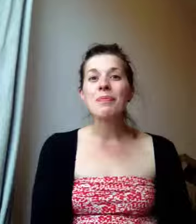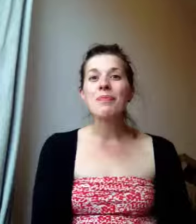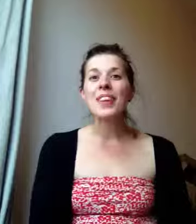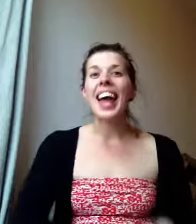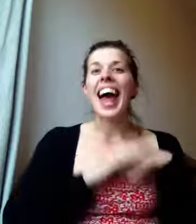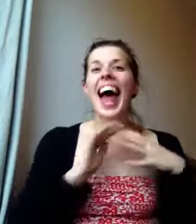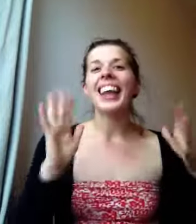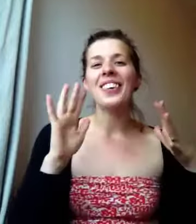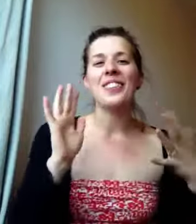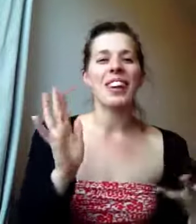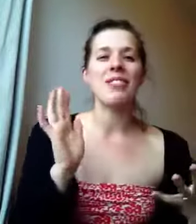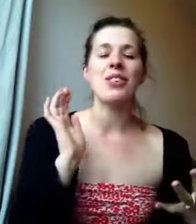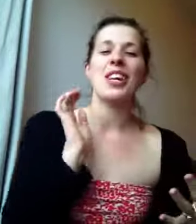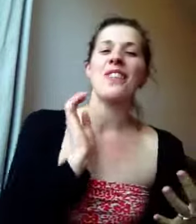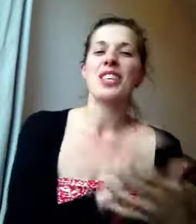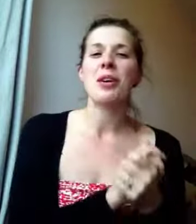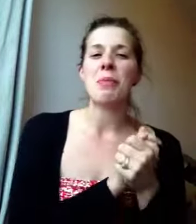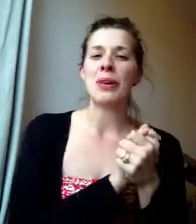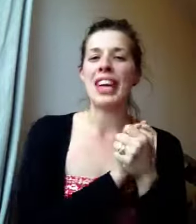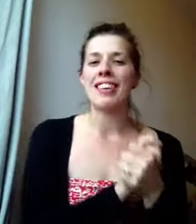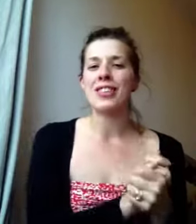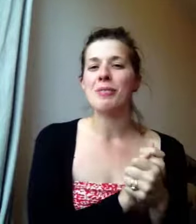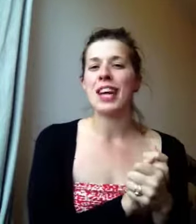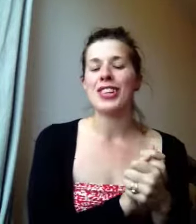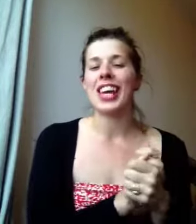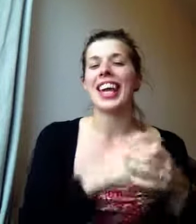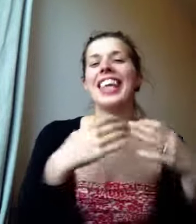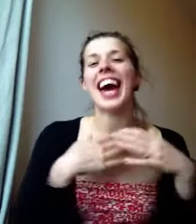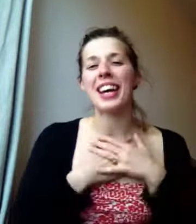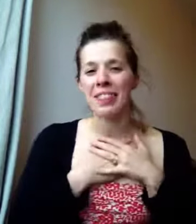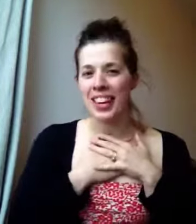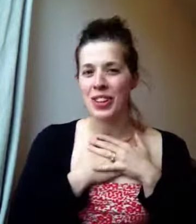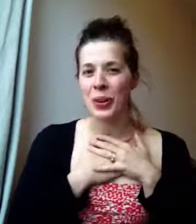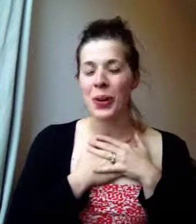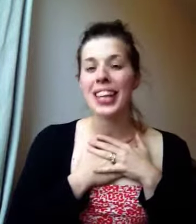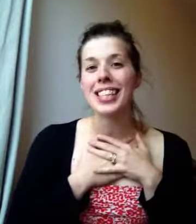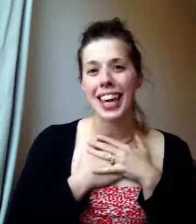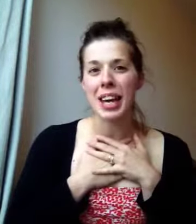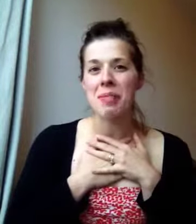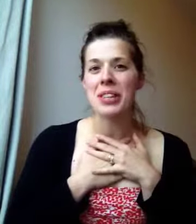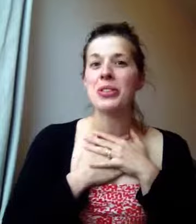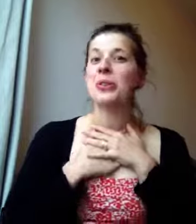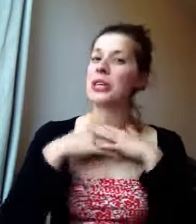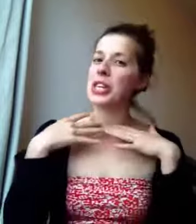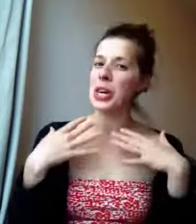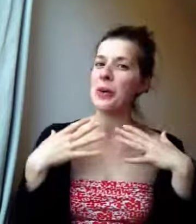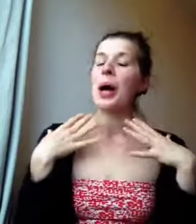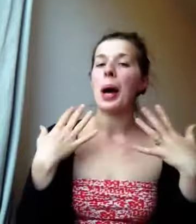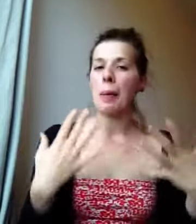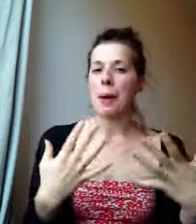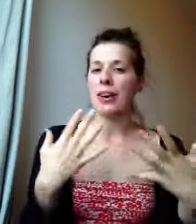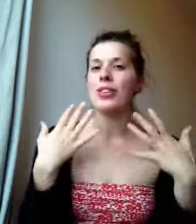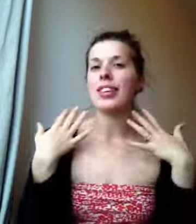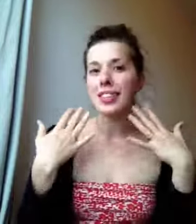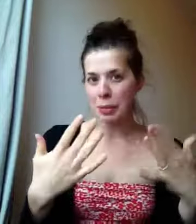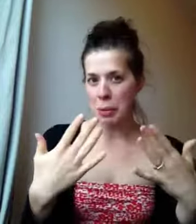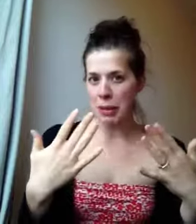Hello and welcome to another video blog here at Super Naturally Healthy. I am Kezia Hall and today I'm here to talk to you about supplements.